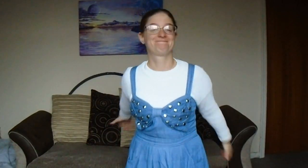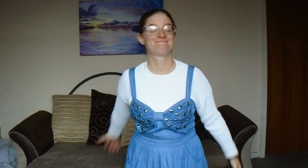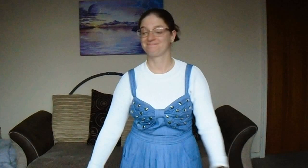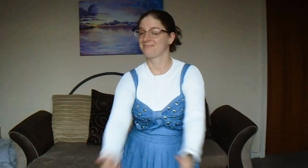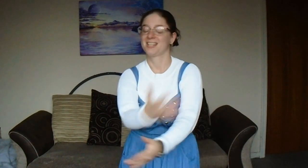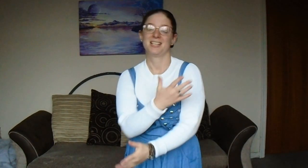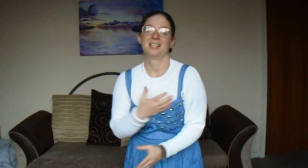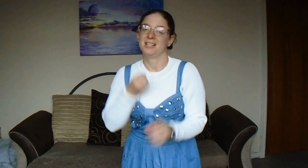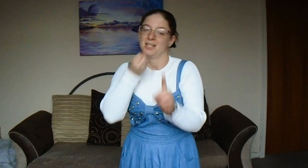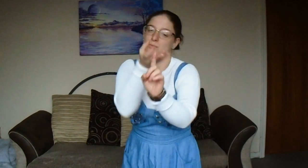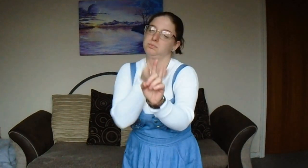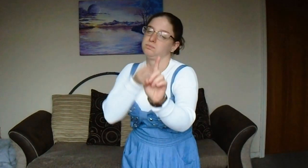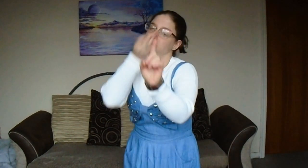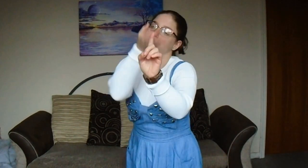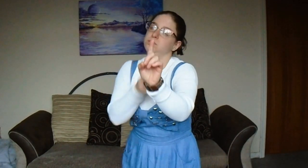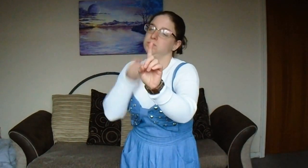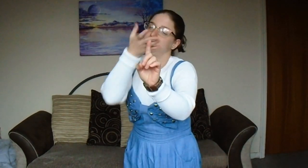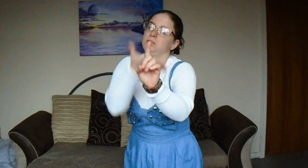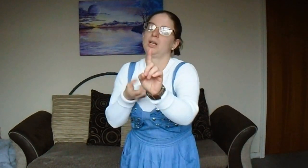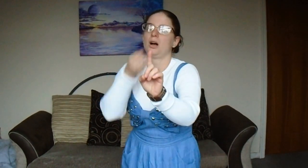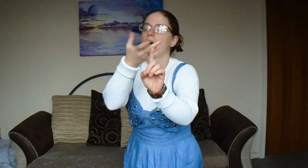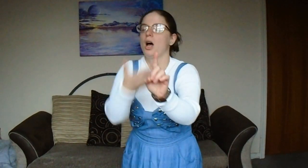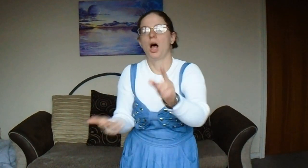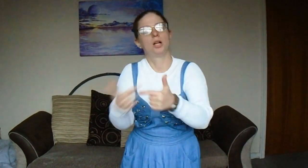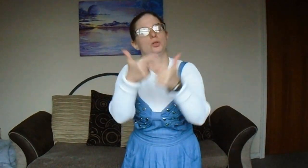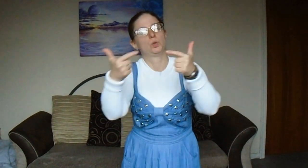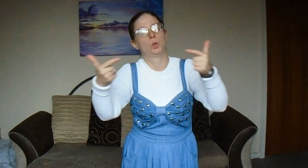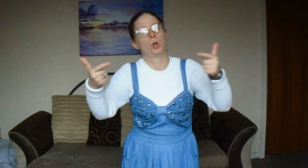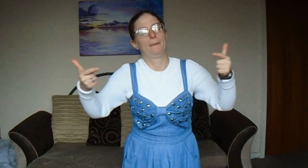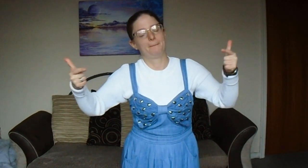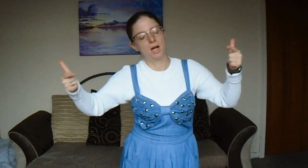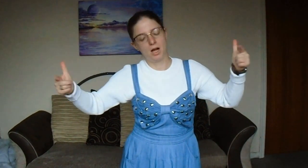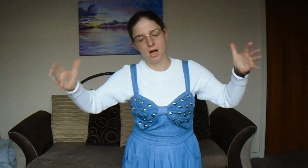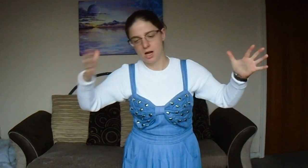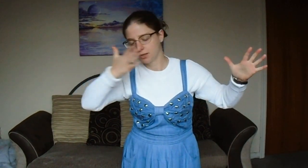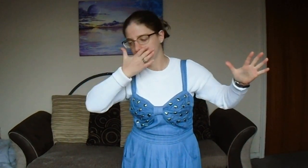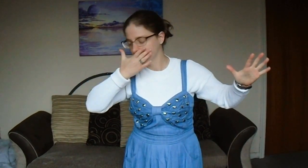I'm no one said too much,